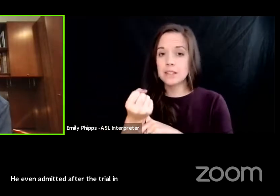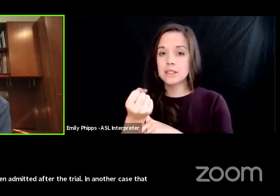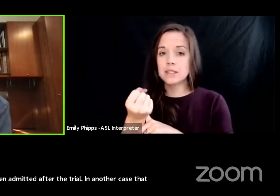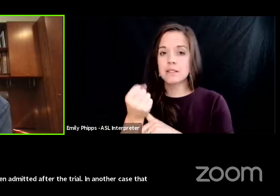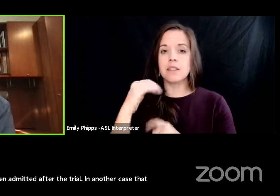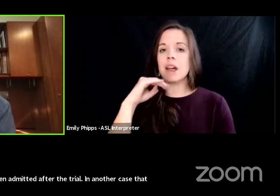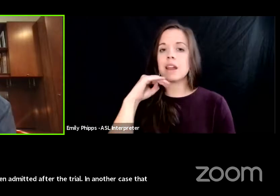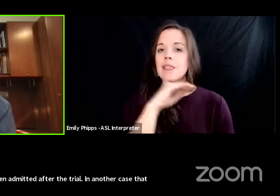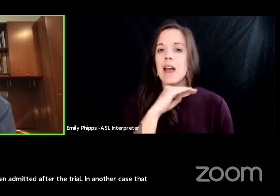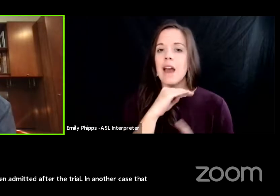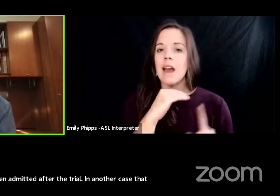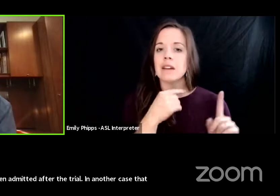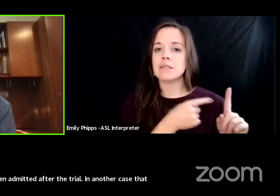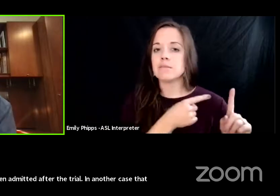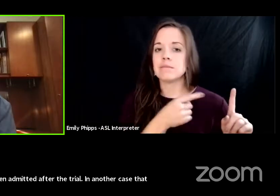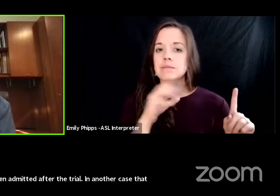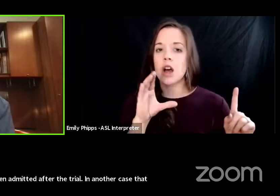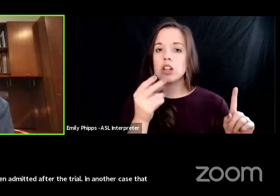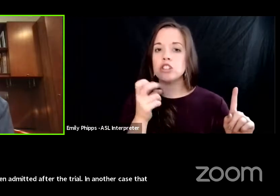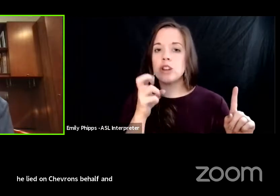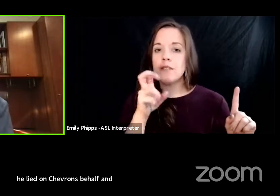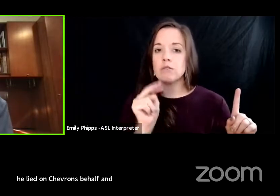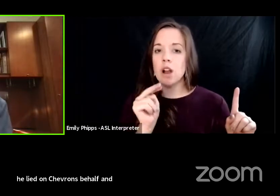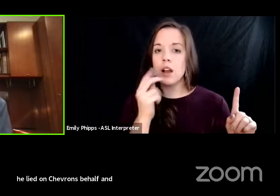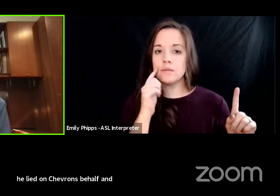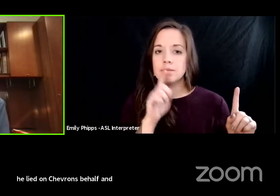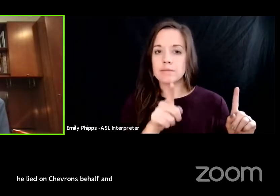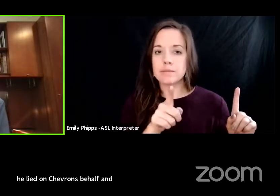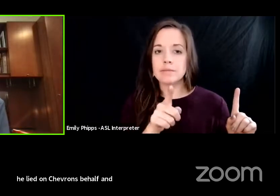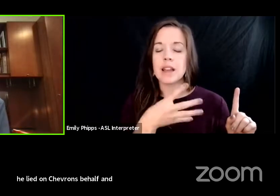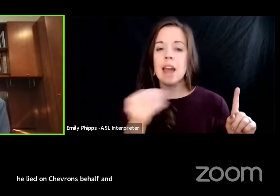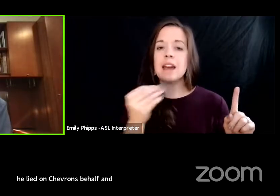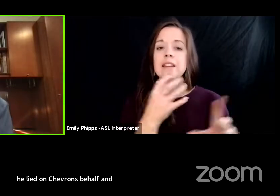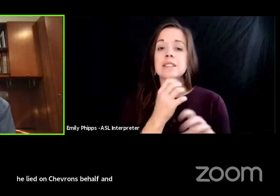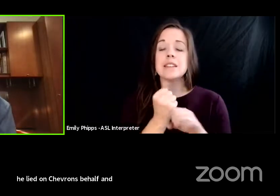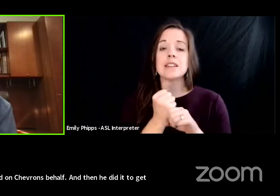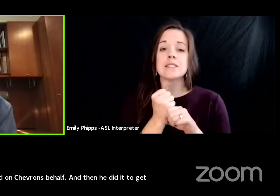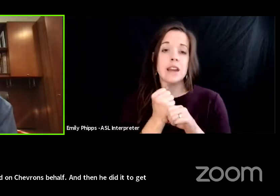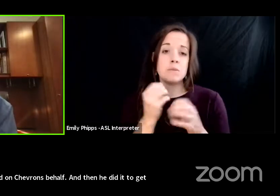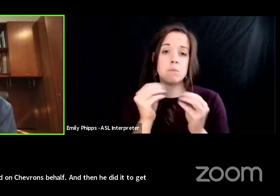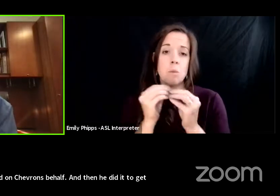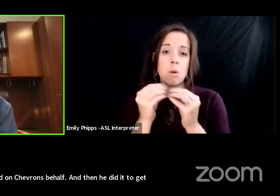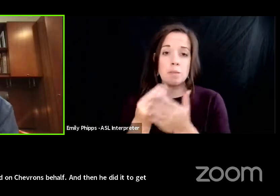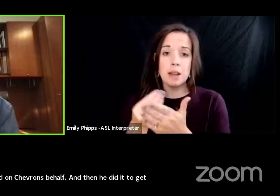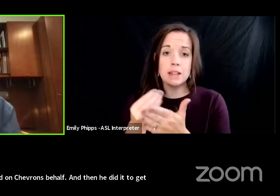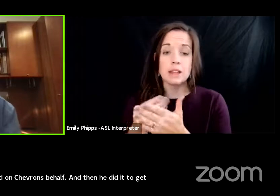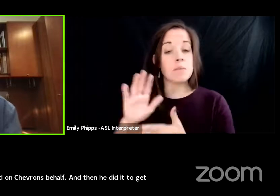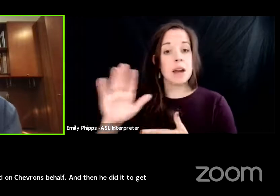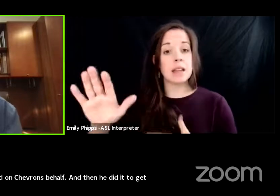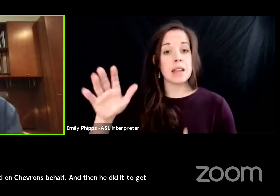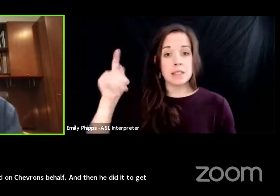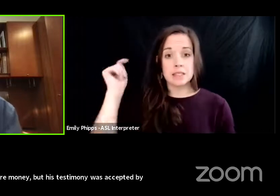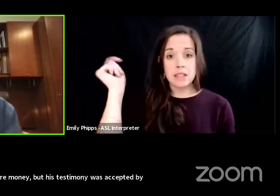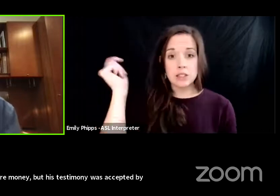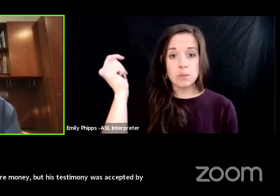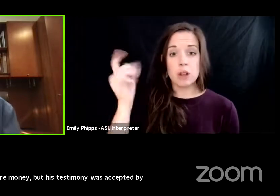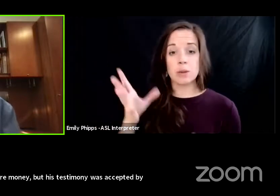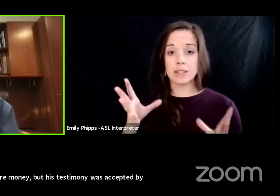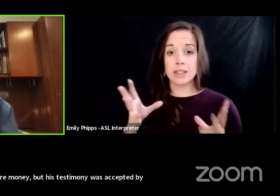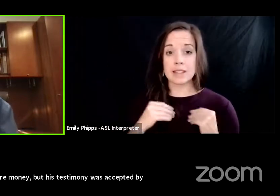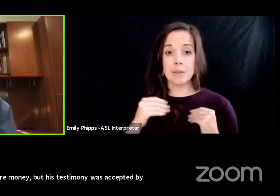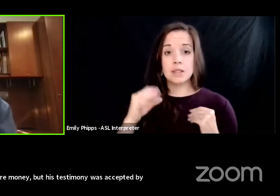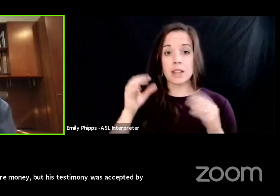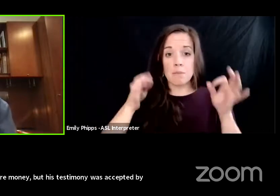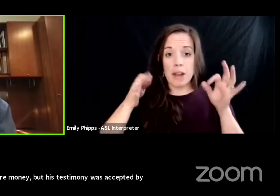lied on chevron's behalf and that he did it to get more money but his testimony was accepted by judge kaplan